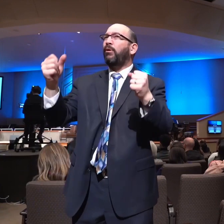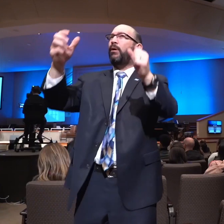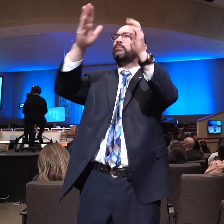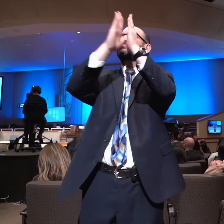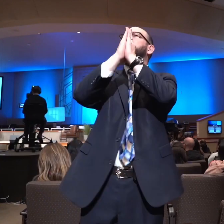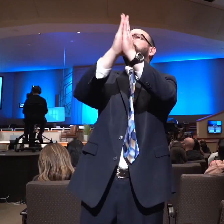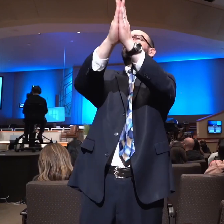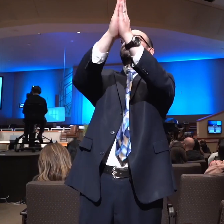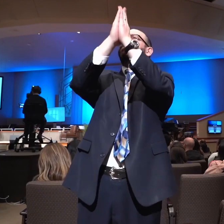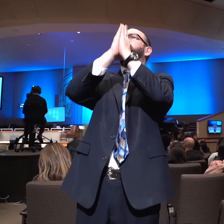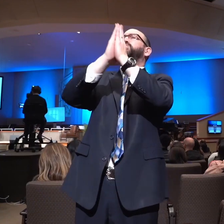Do you pray?